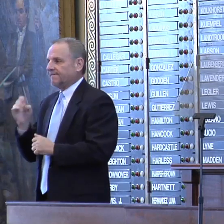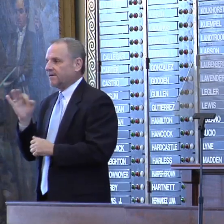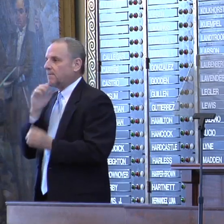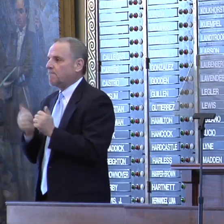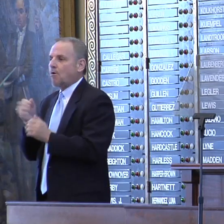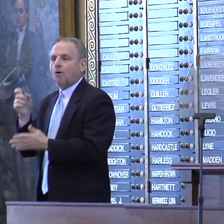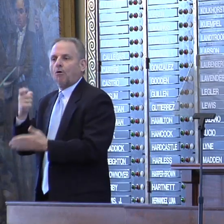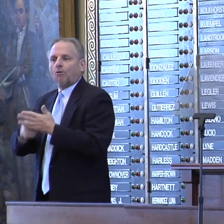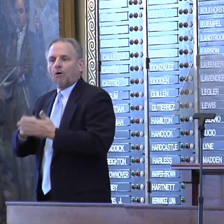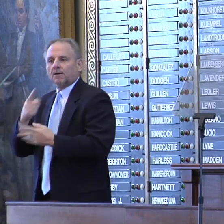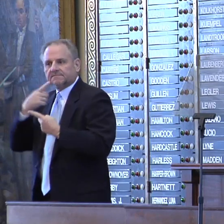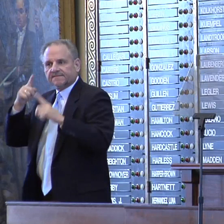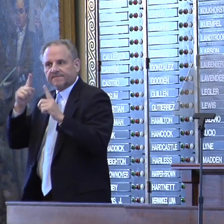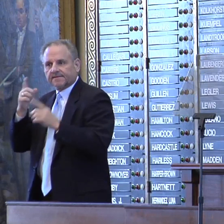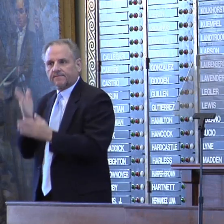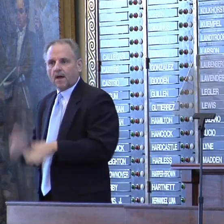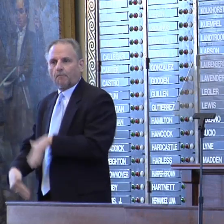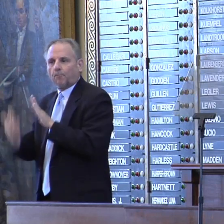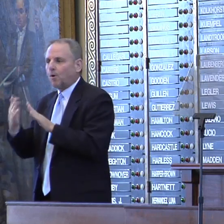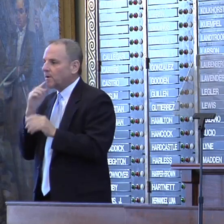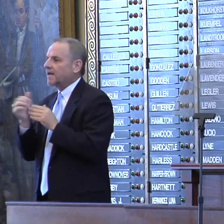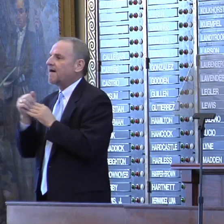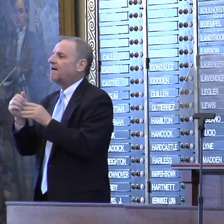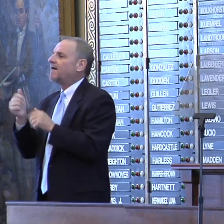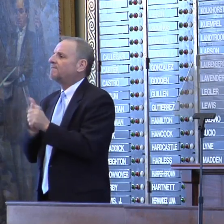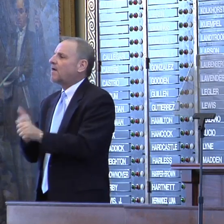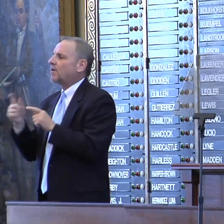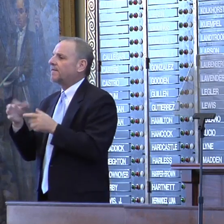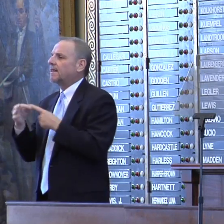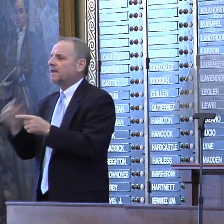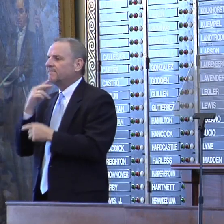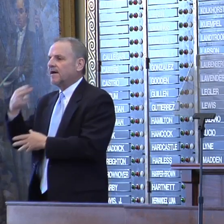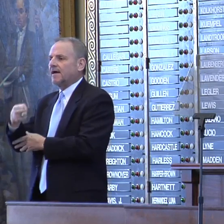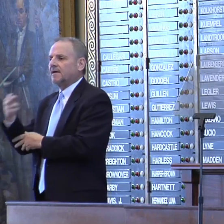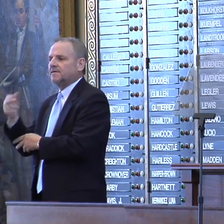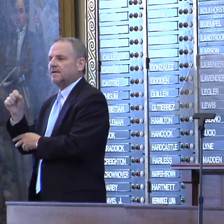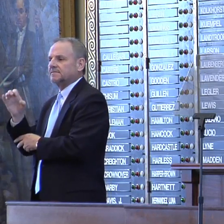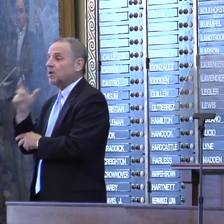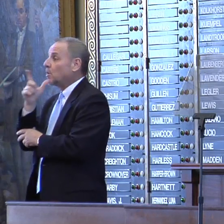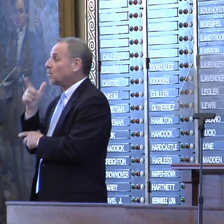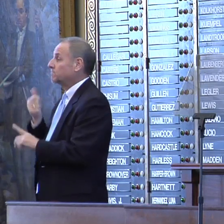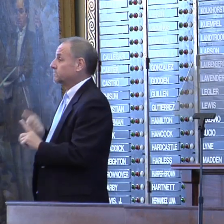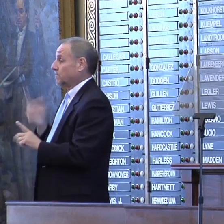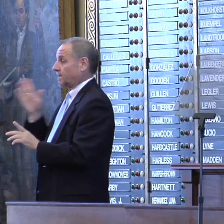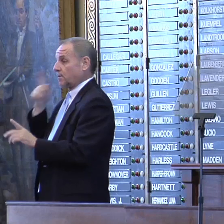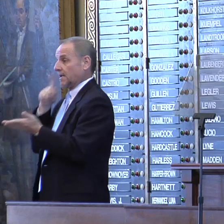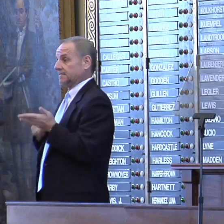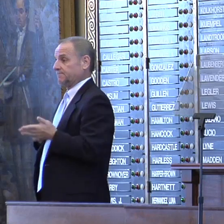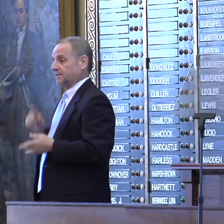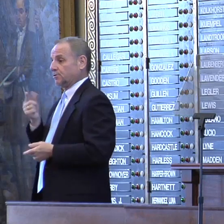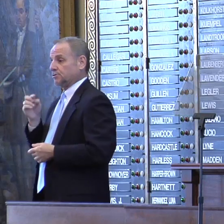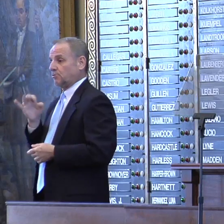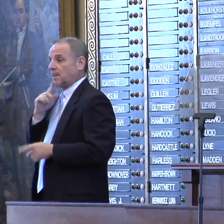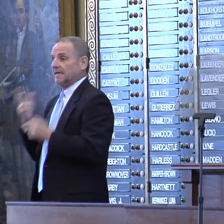cost-effective approach. We should follow the lead of HHSC, whose inspector general